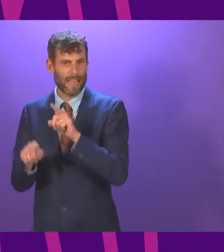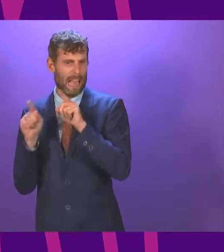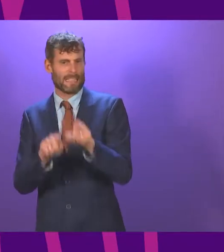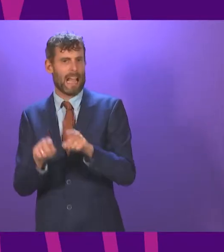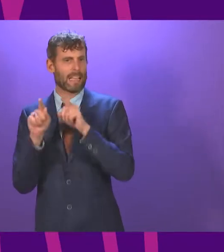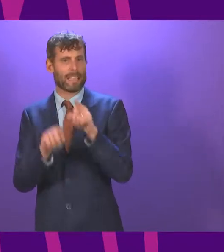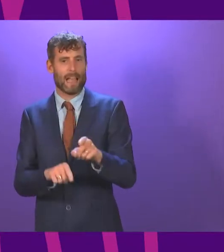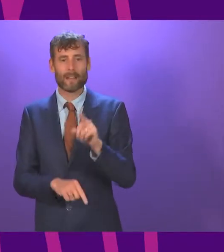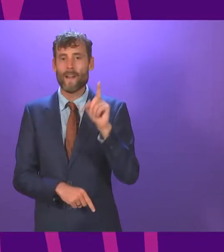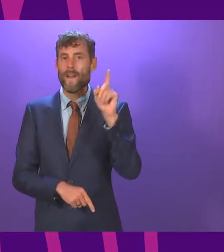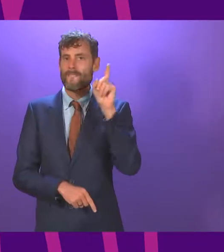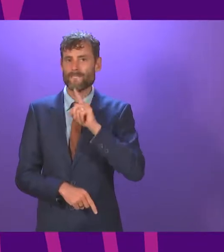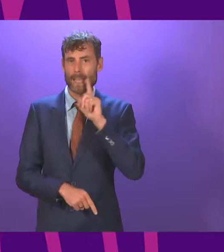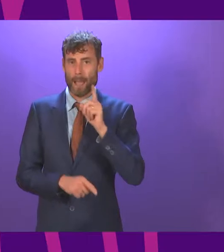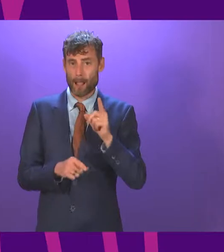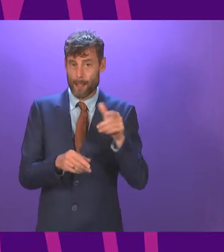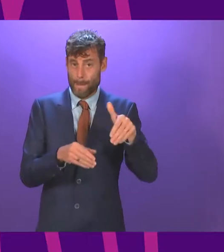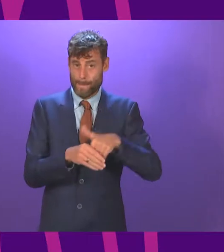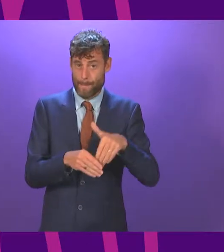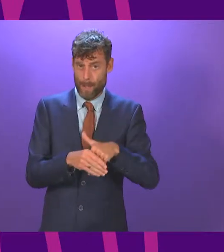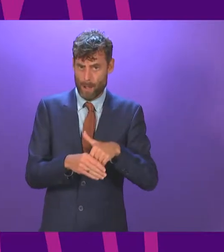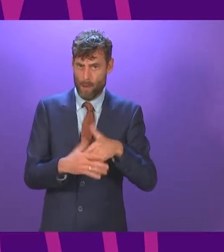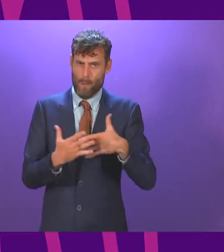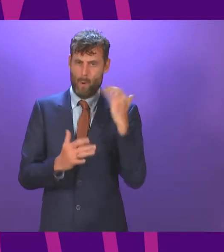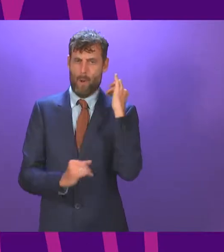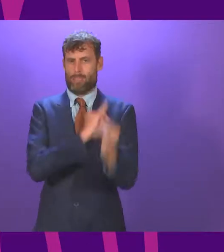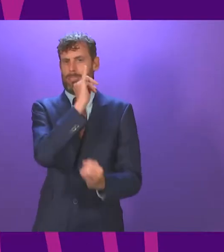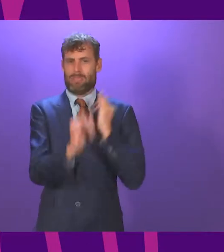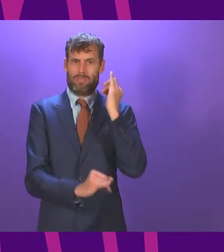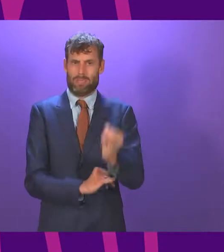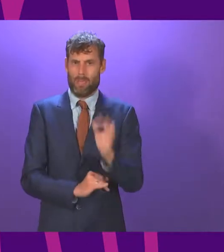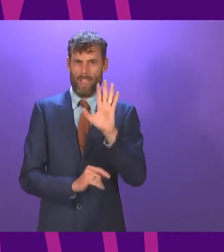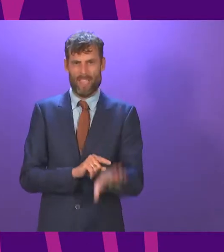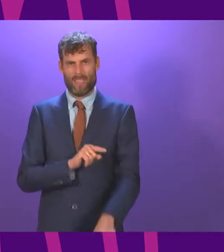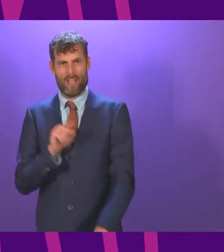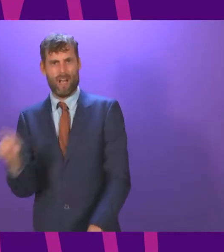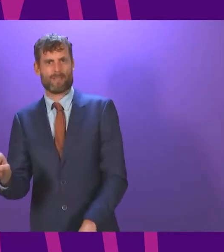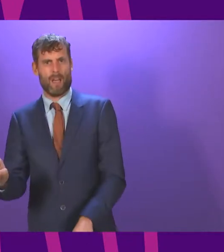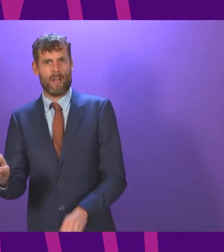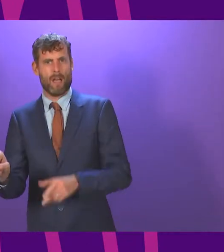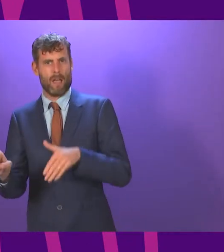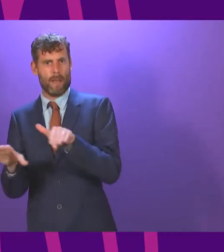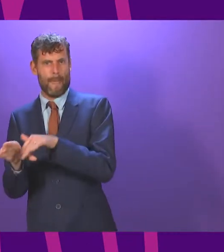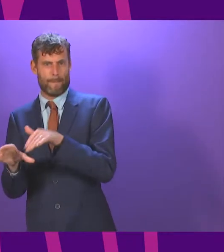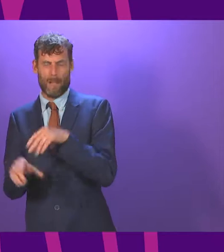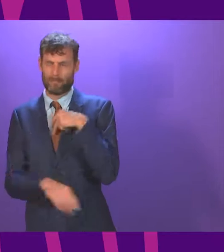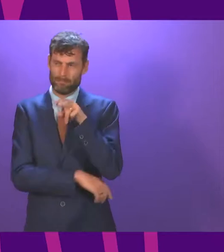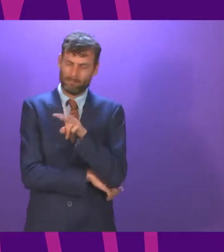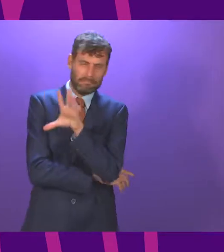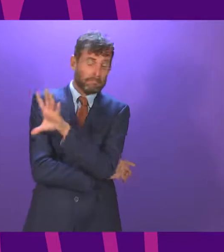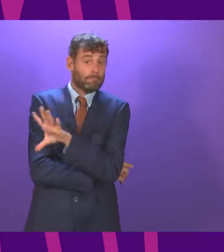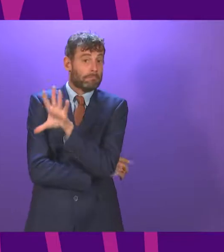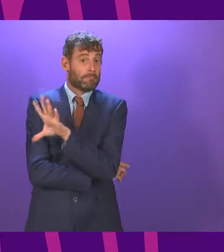of our new ministers more than anything today. And I'm getting a distinct whiff, a distinct whiff